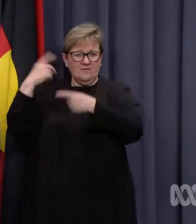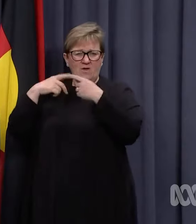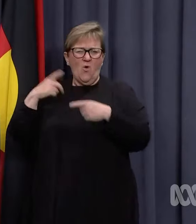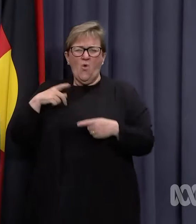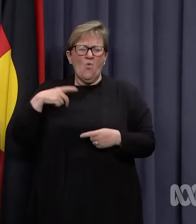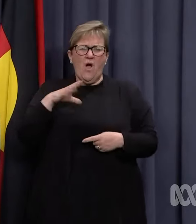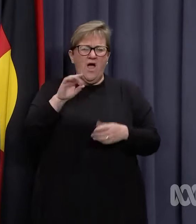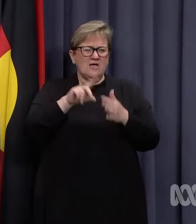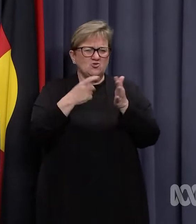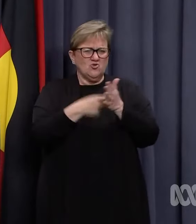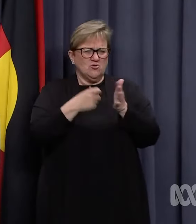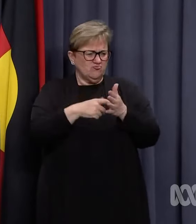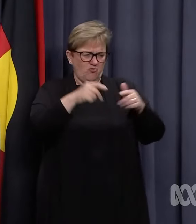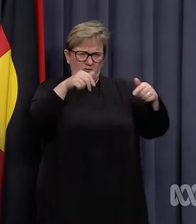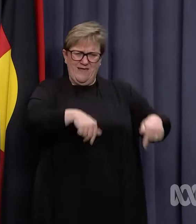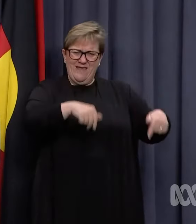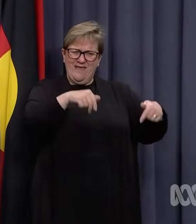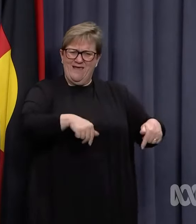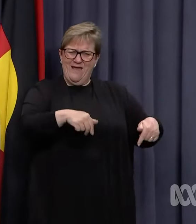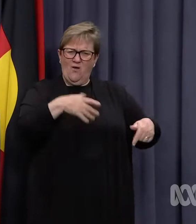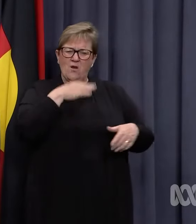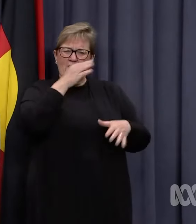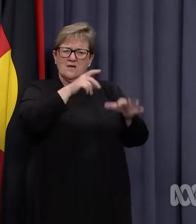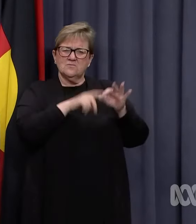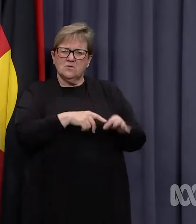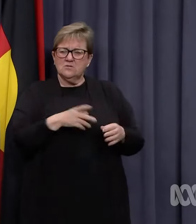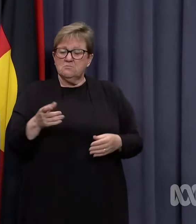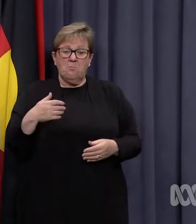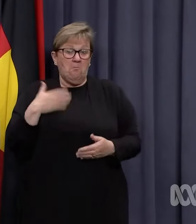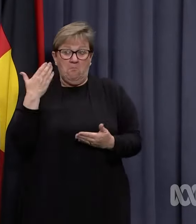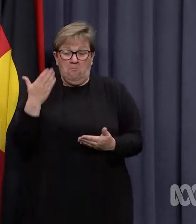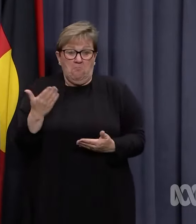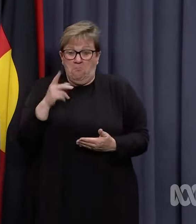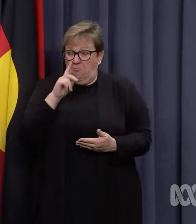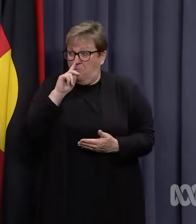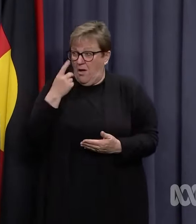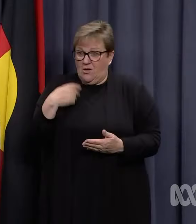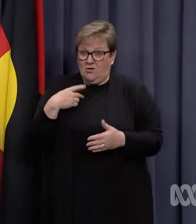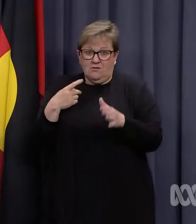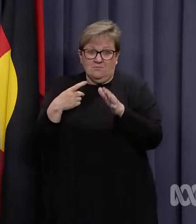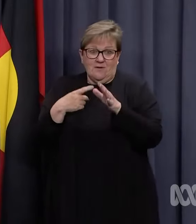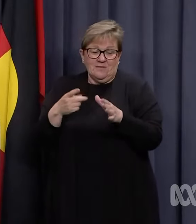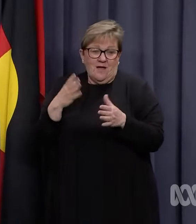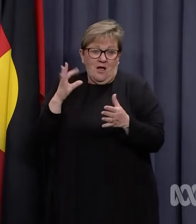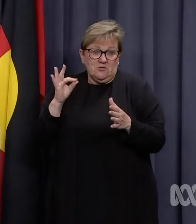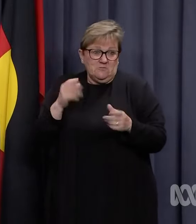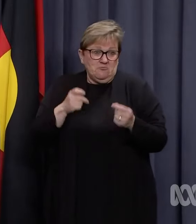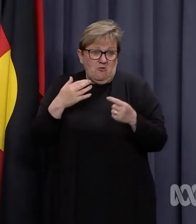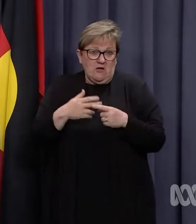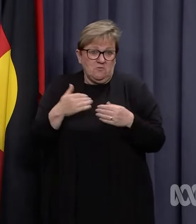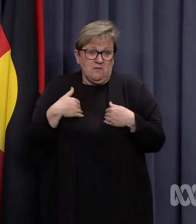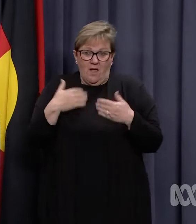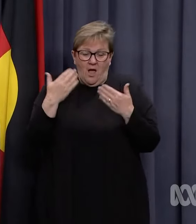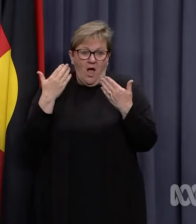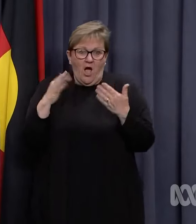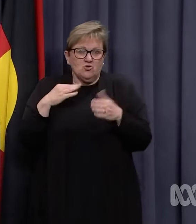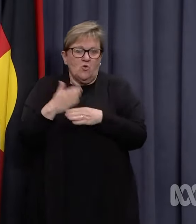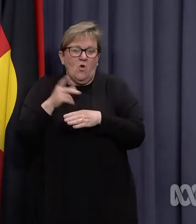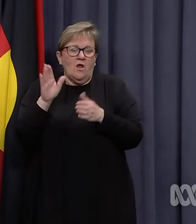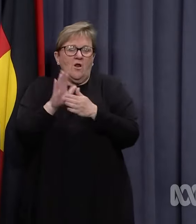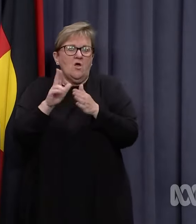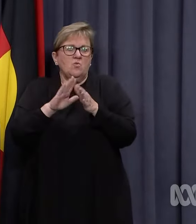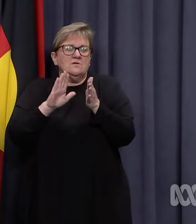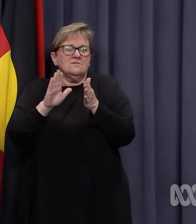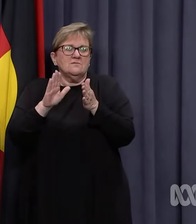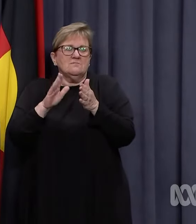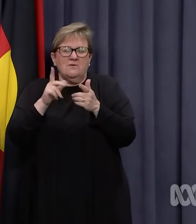Why isn't Dr Robertson here to take questions? I'm not sure that I could even... That's not been raised with me and I don't work that closely